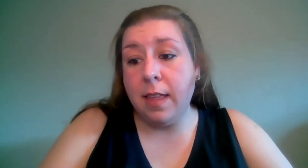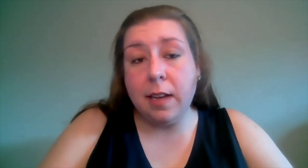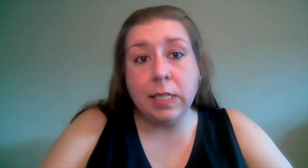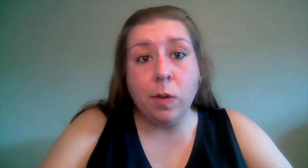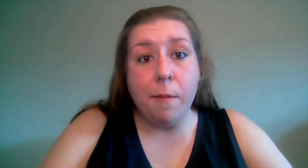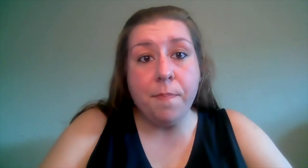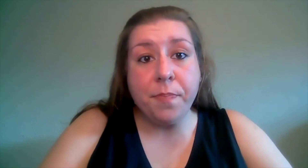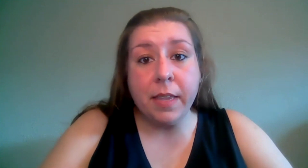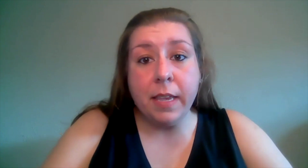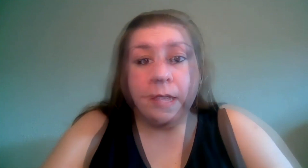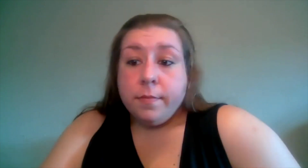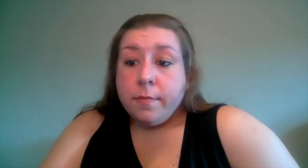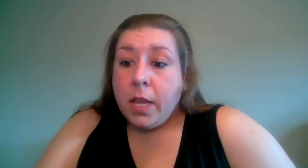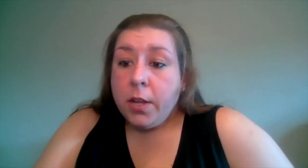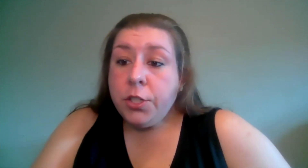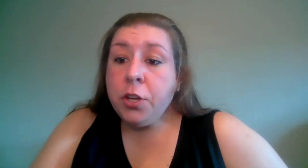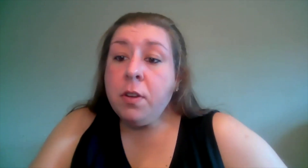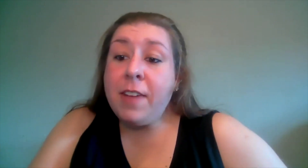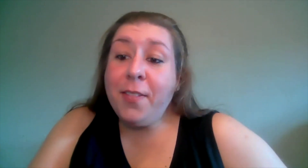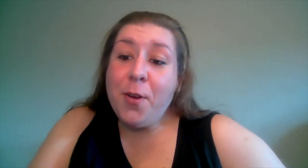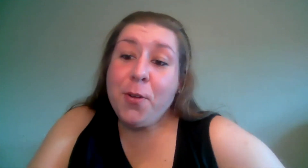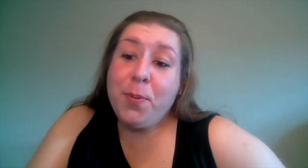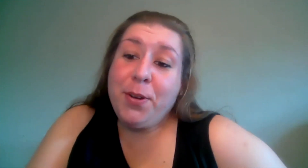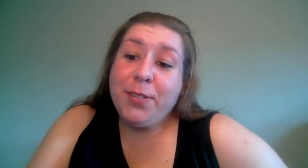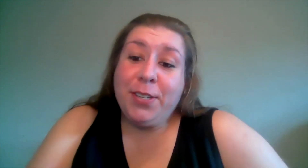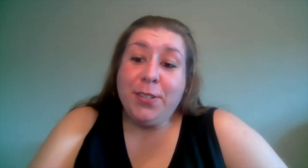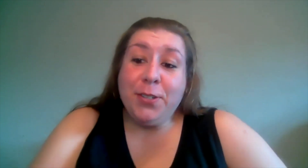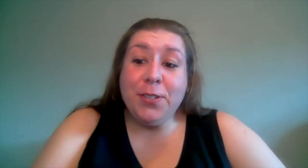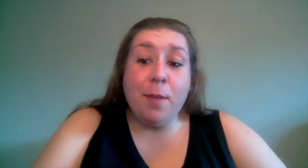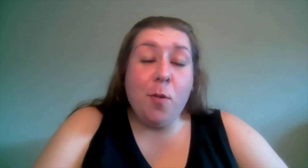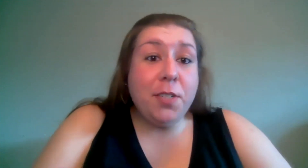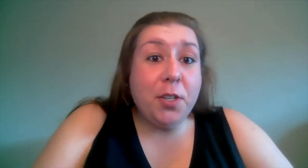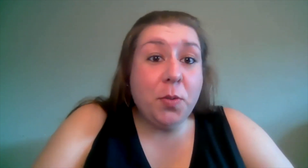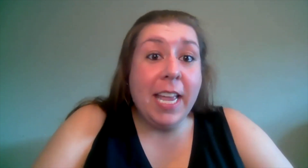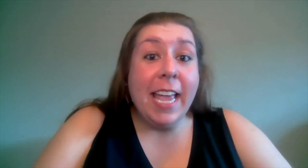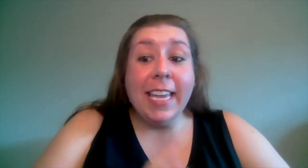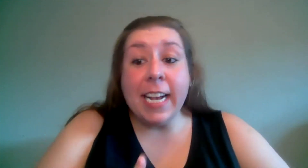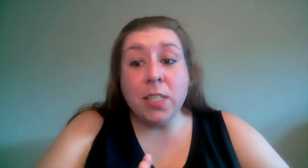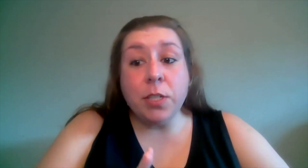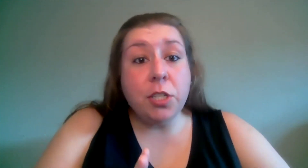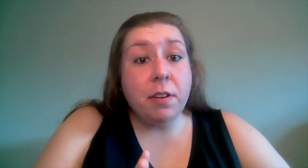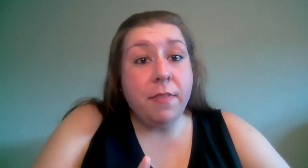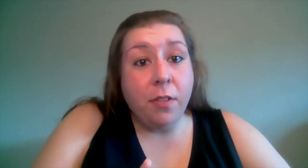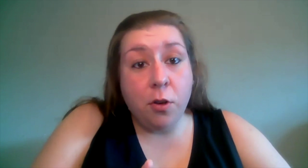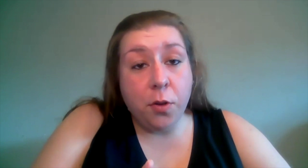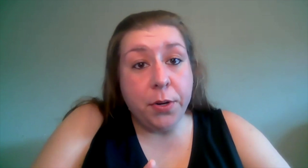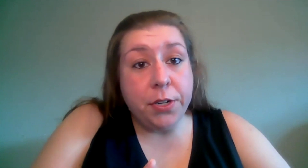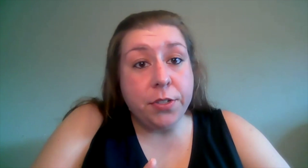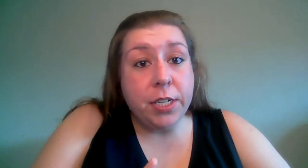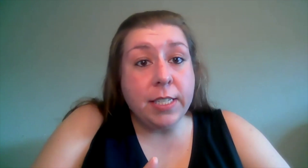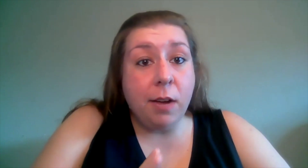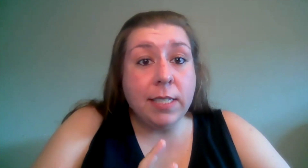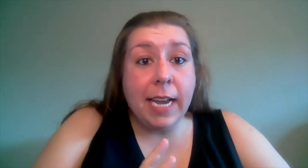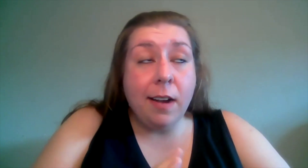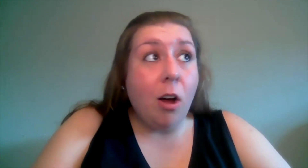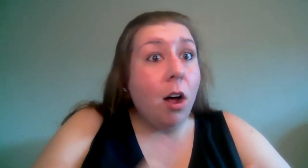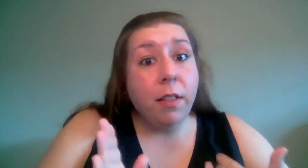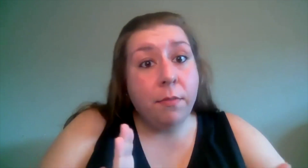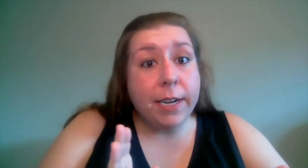thing as well do you invite local producers or do some watch virtually yes we do invite local producers i will say at all of my